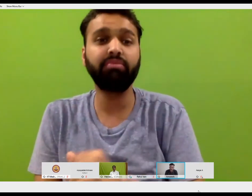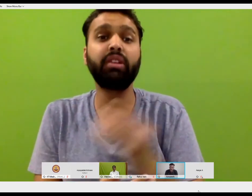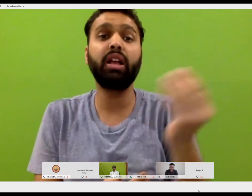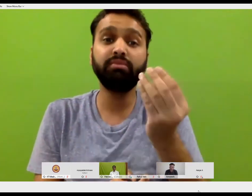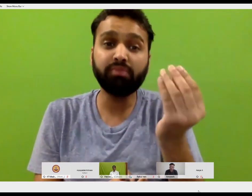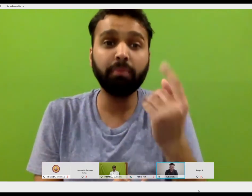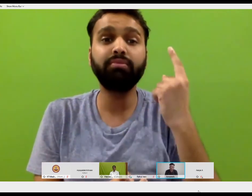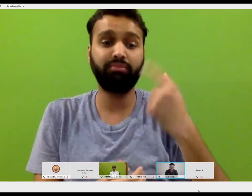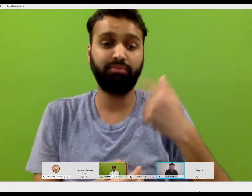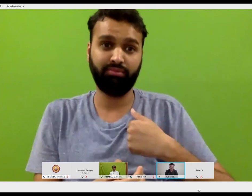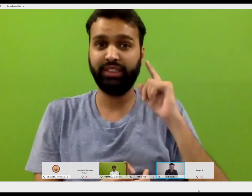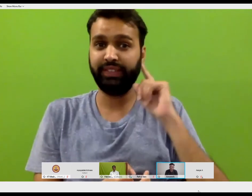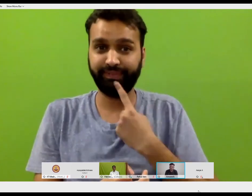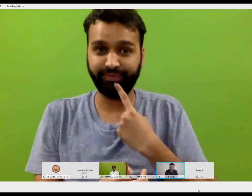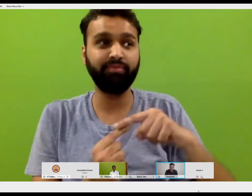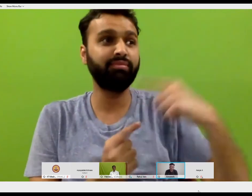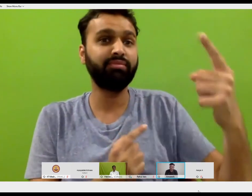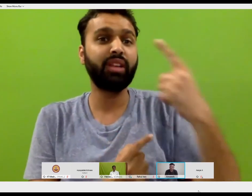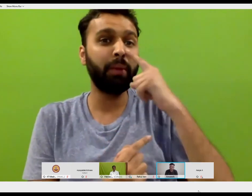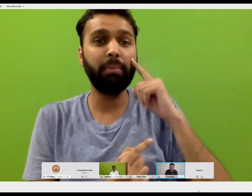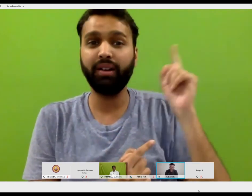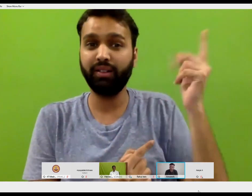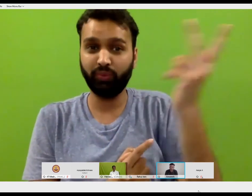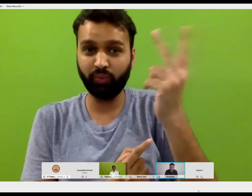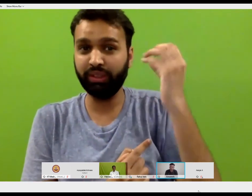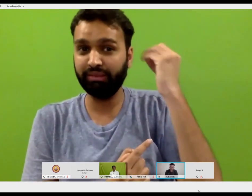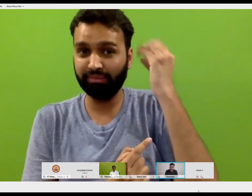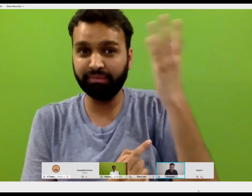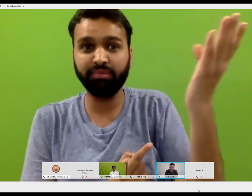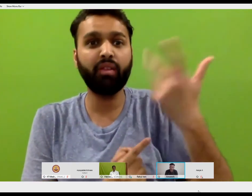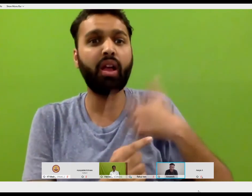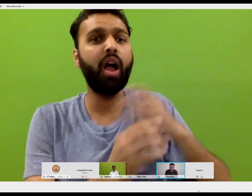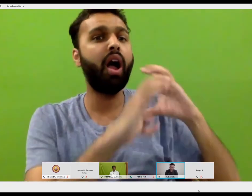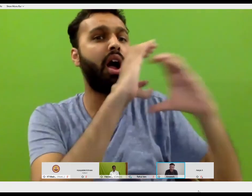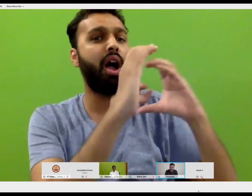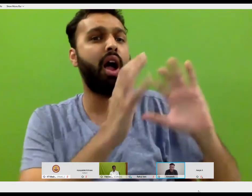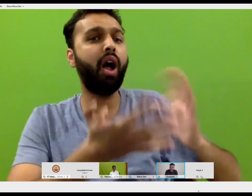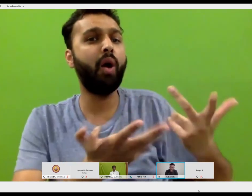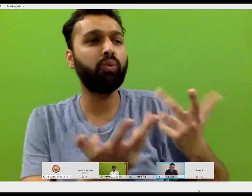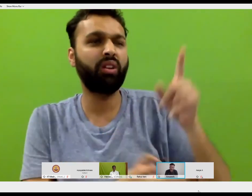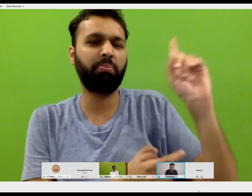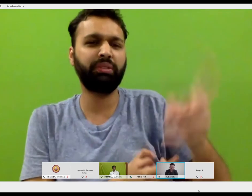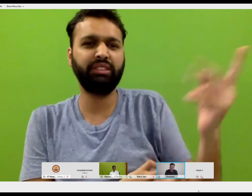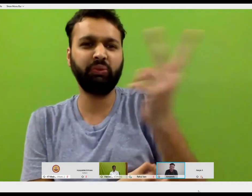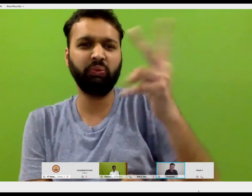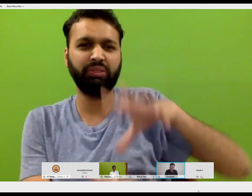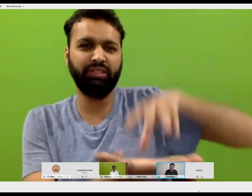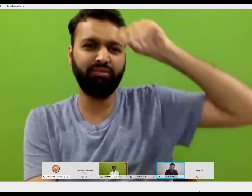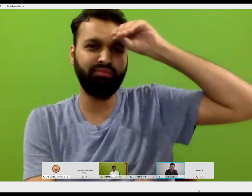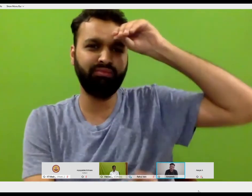even in the family, some of the families, sign language are used naturally. So